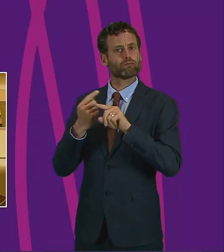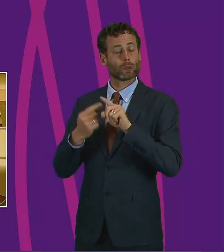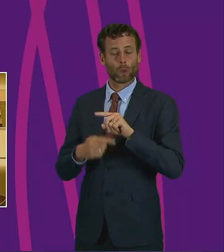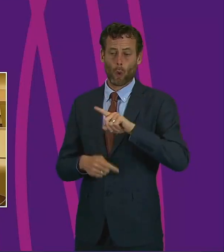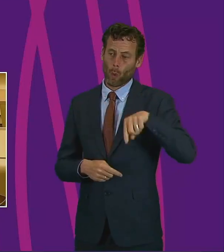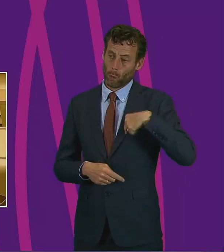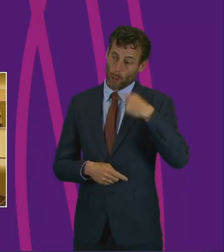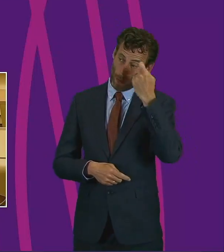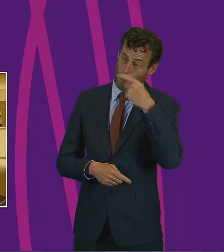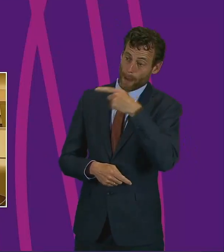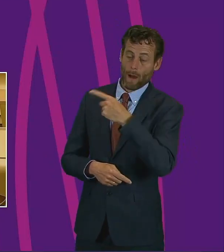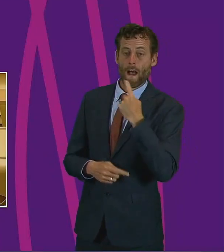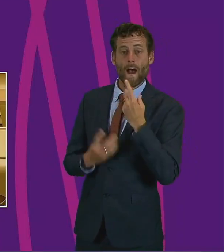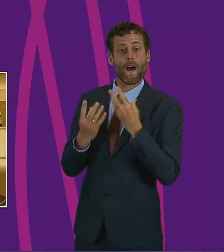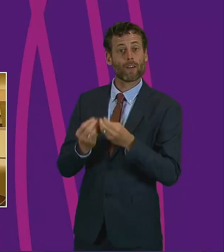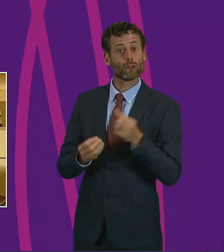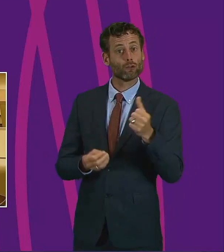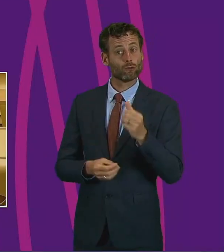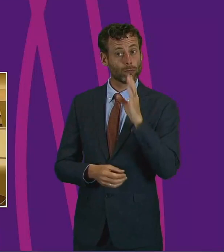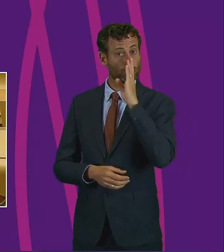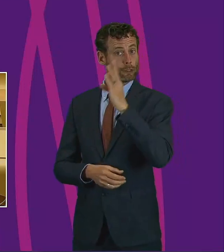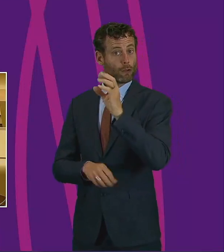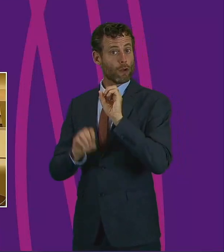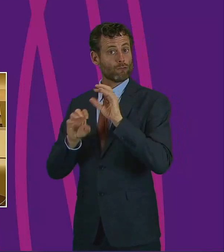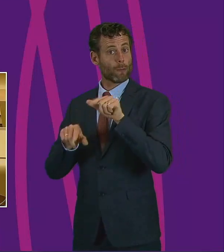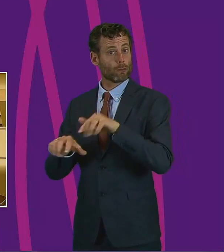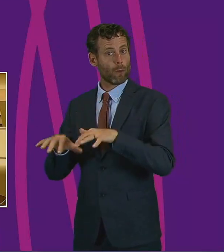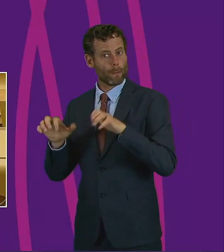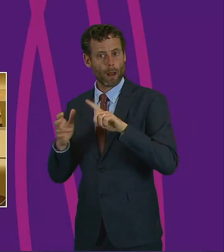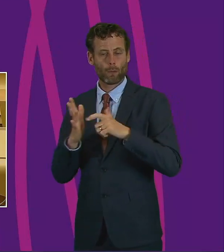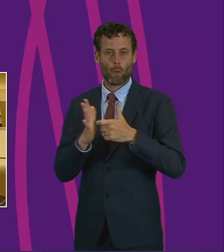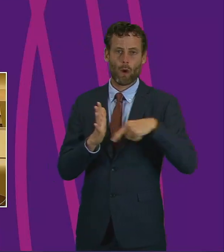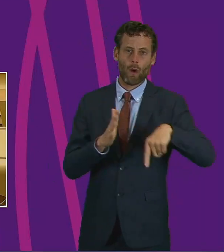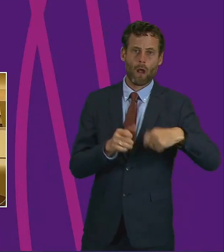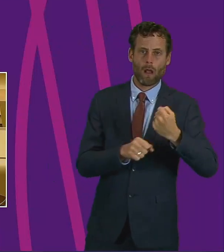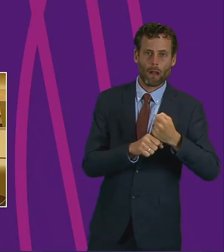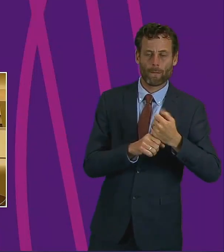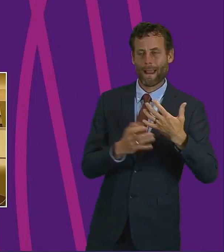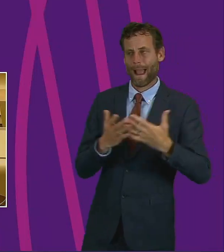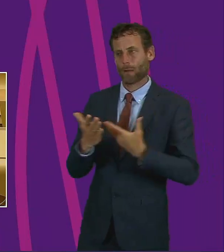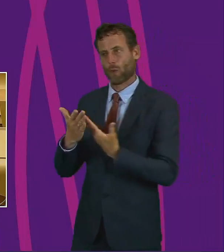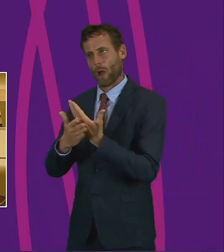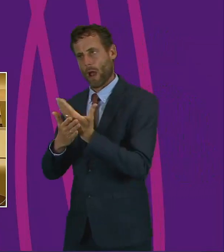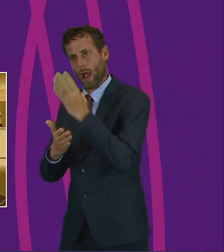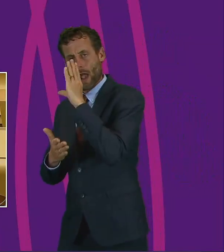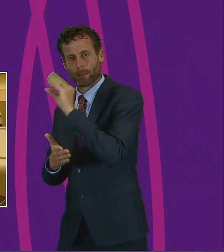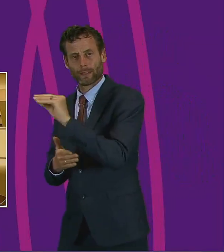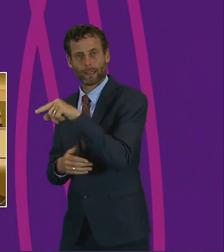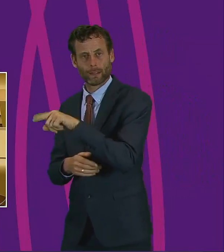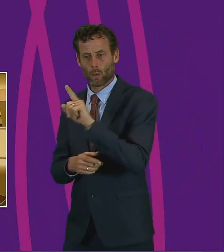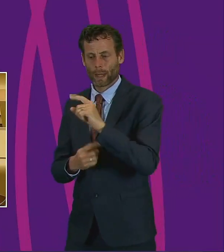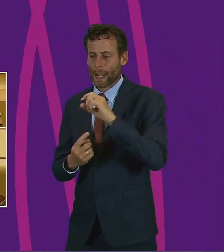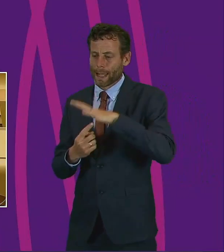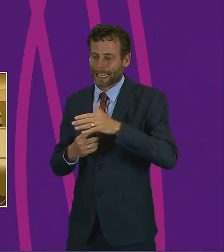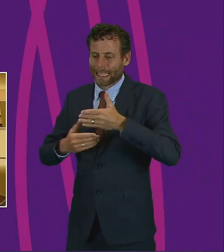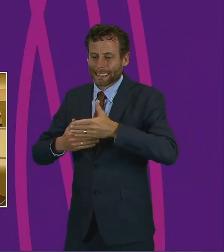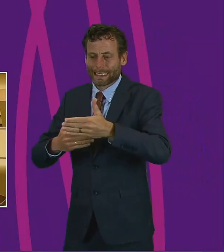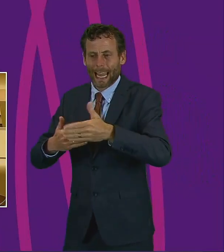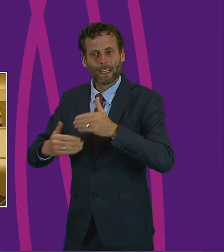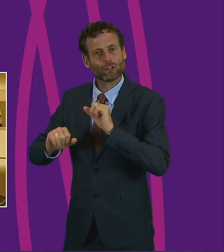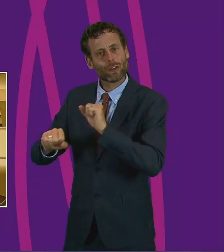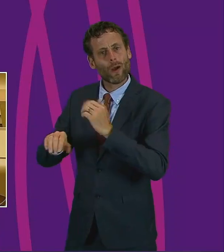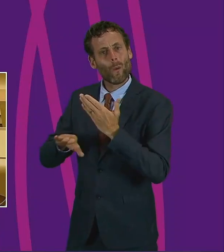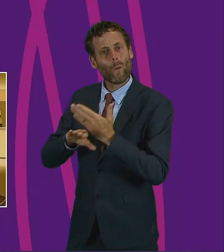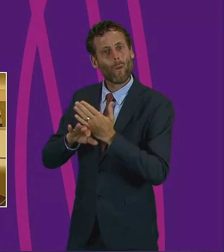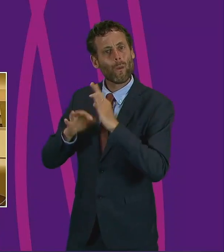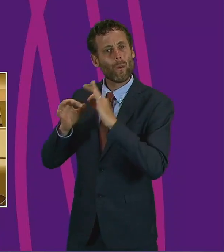serious consideration about how we can ensure that Ms. Campbell and I are continuously updating parliament at key stages in its work,